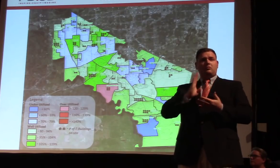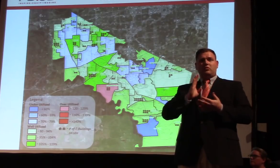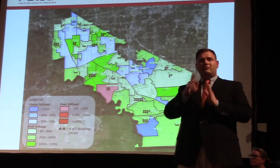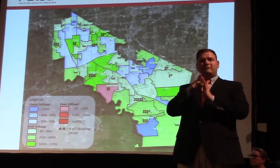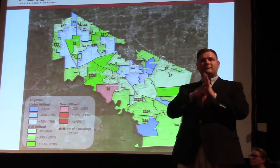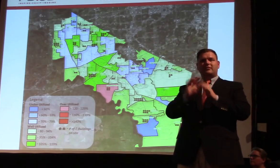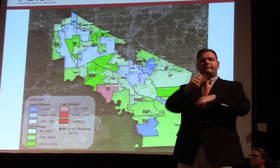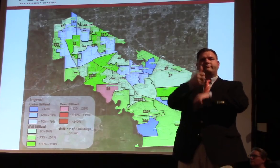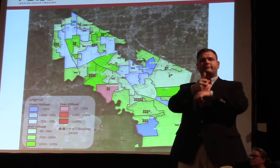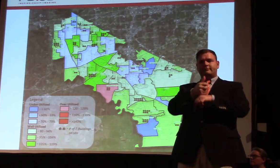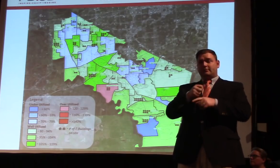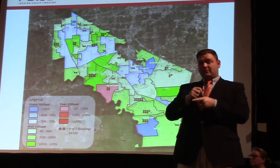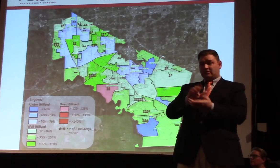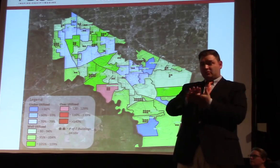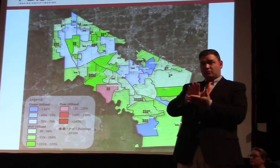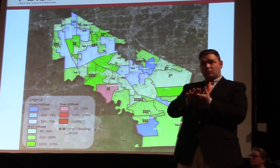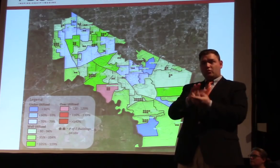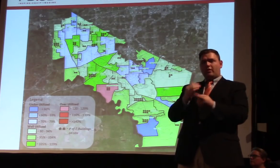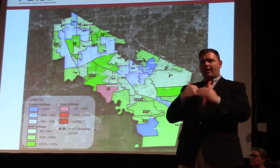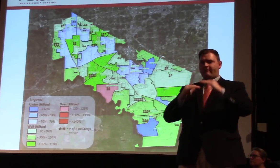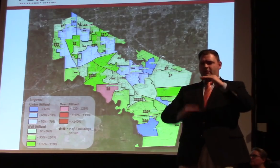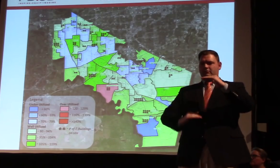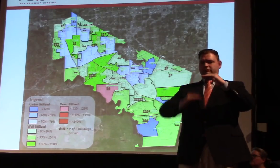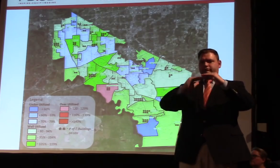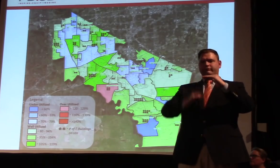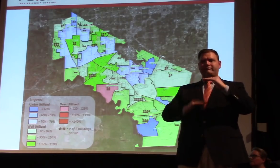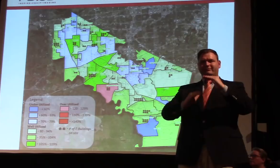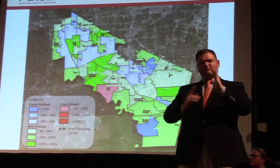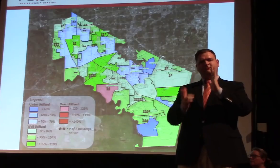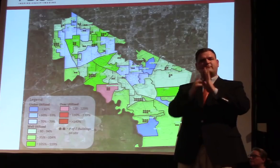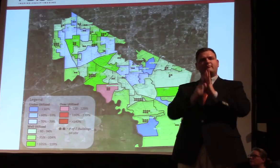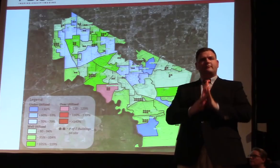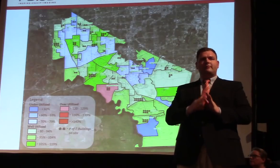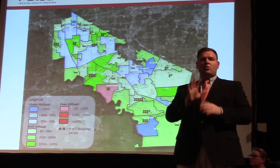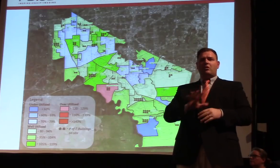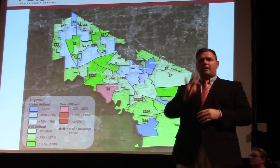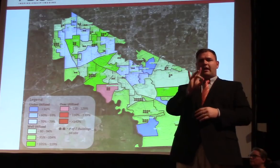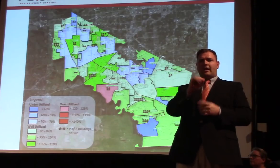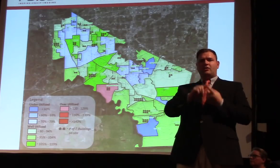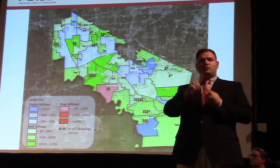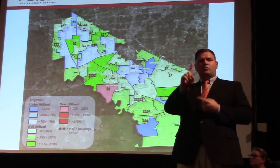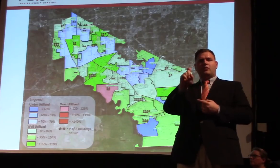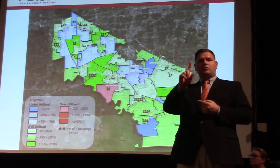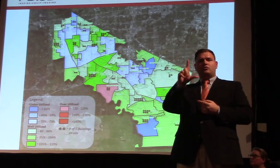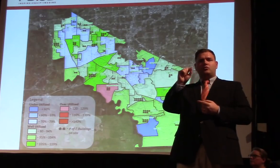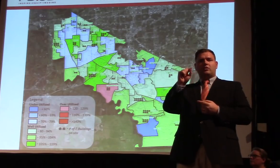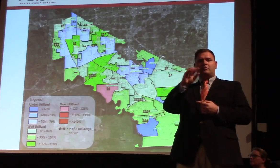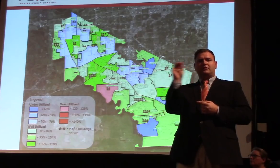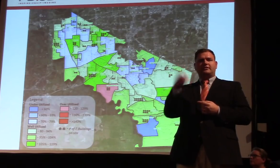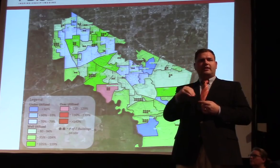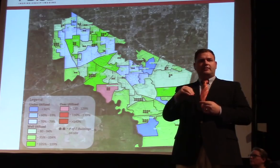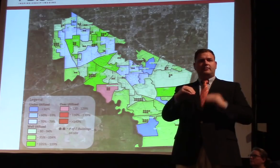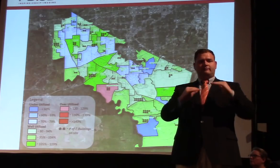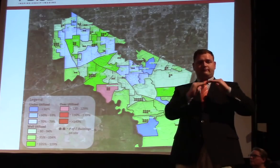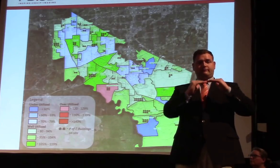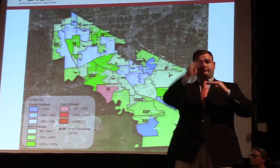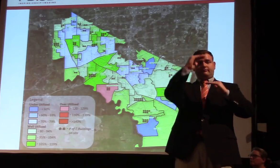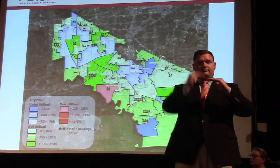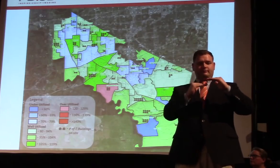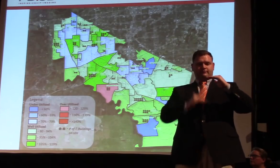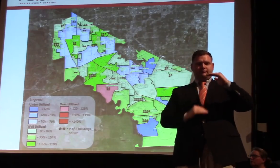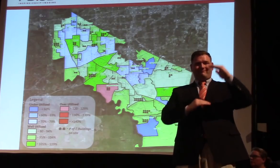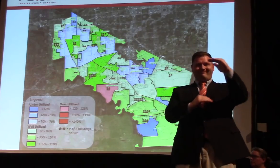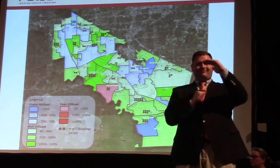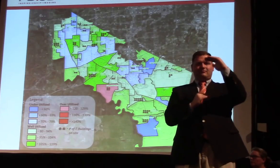utilized. And that's when a facility is enrolled at between 80 and 120 percent of its permanent capacity. So if a school is below